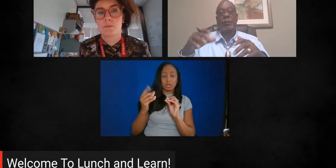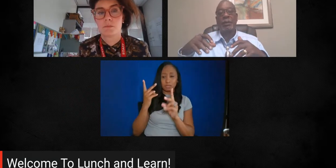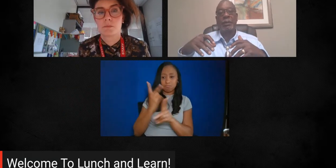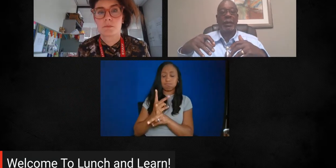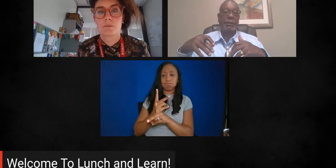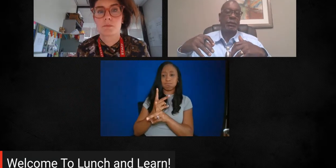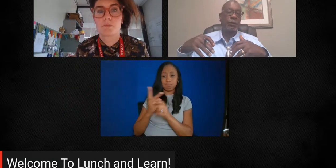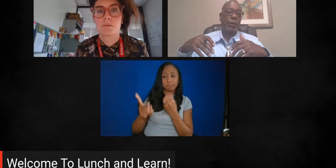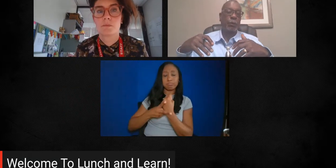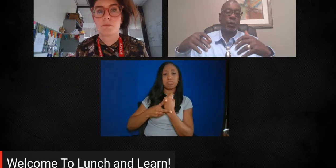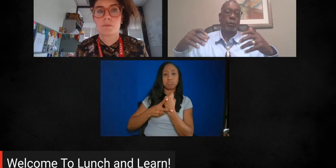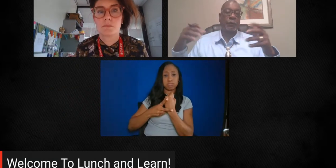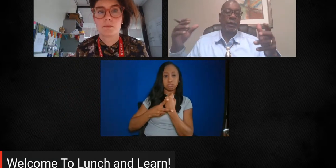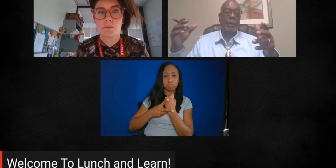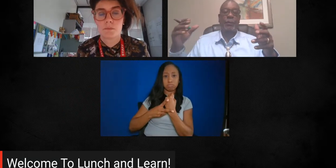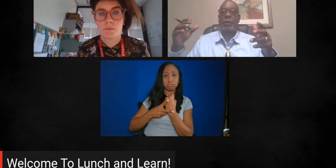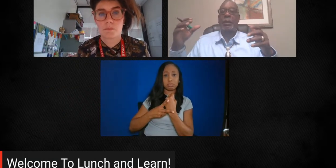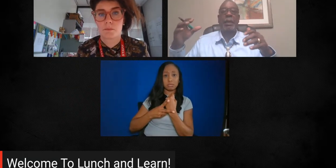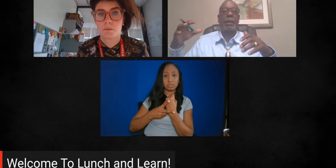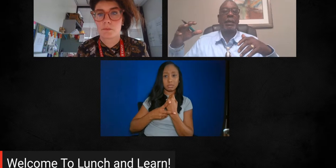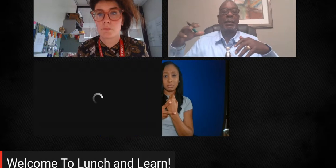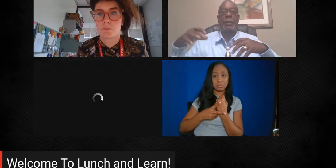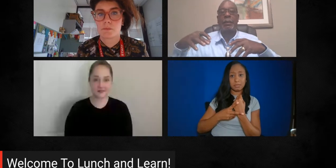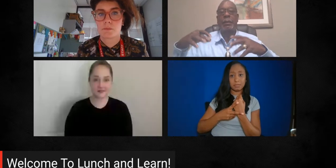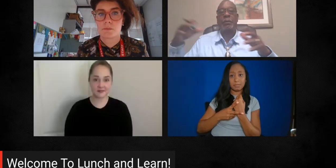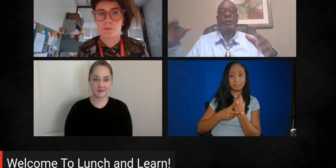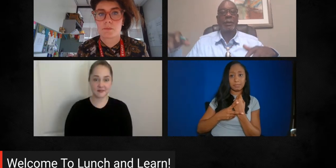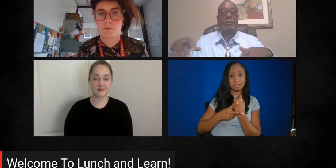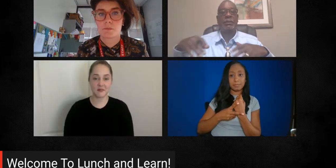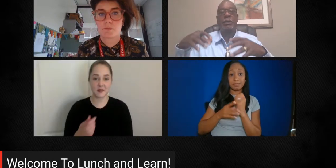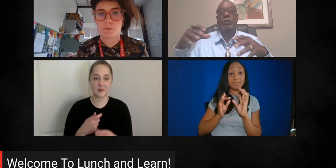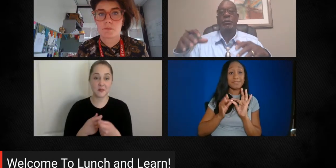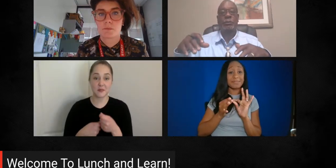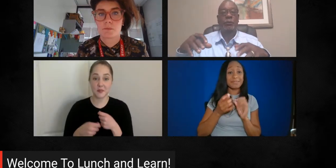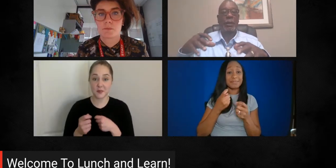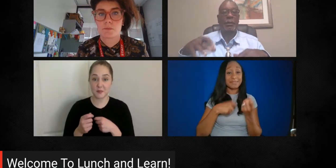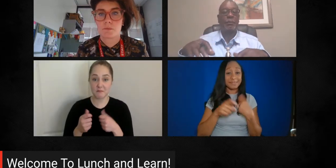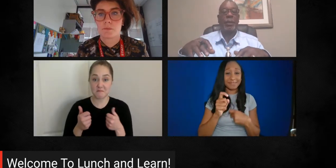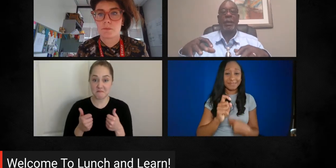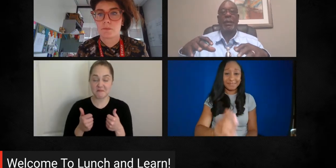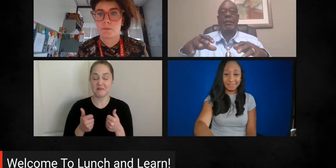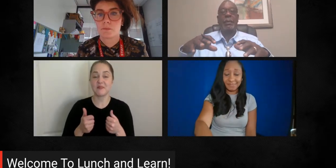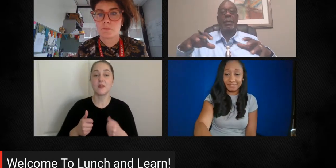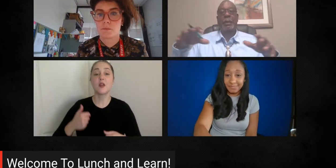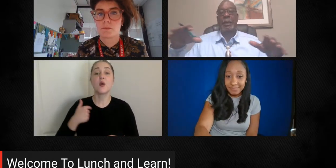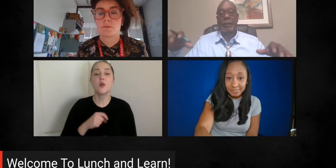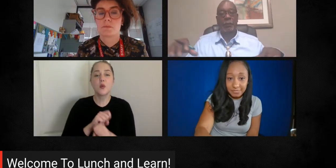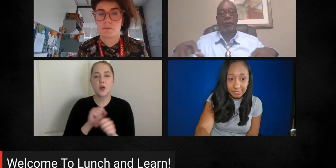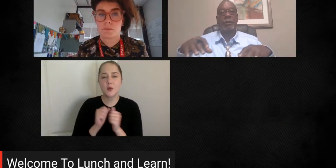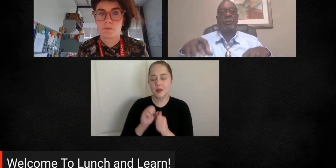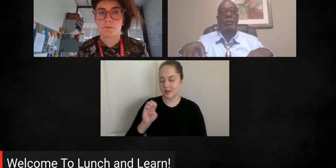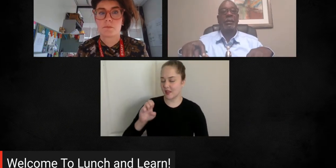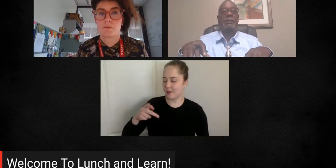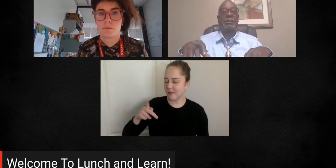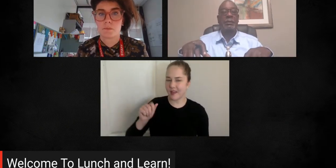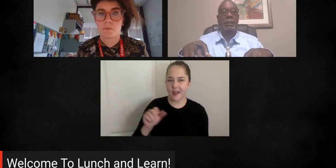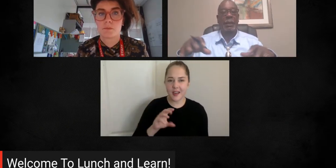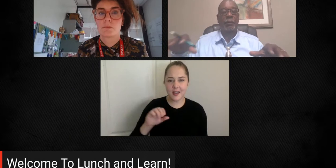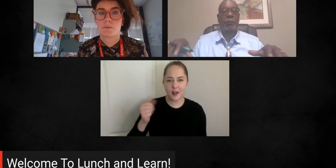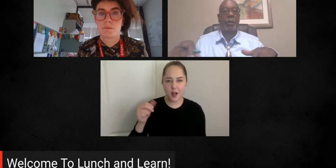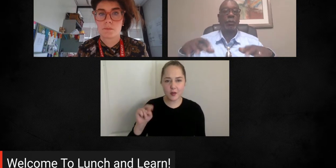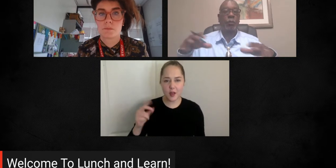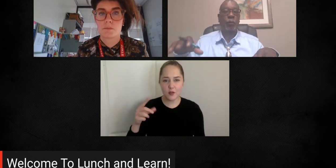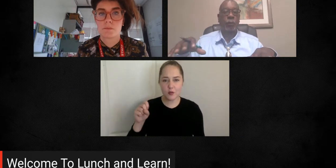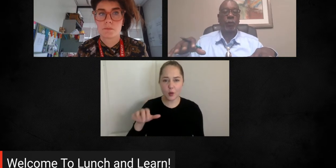part of it. But yes, we work with EPA and other NGOs around the Bay and around the nation